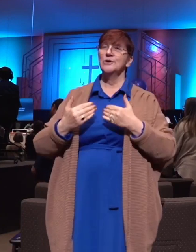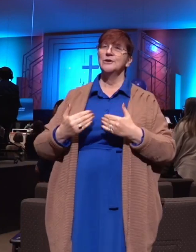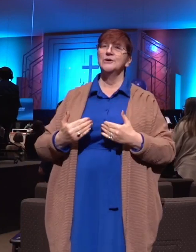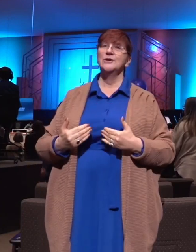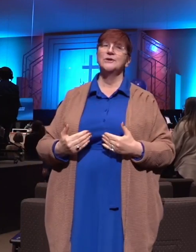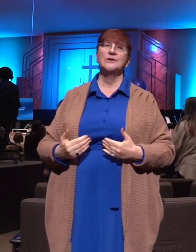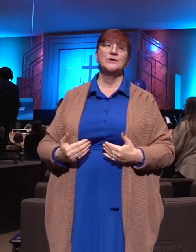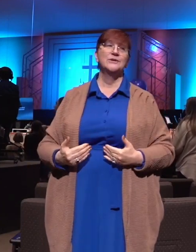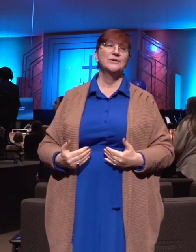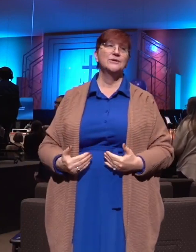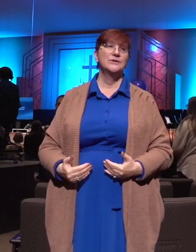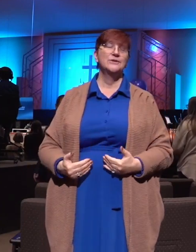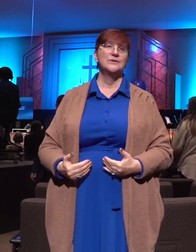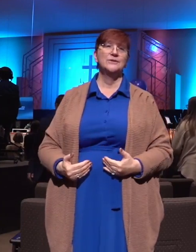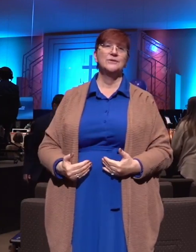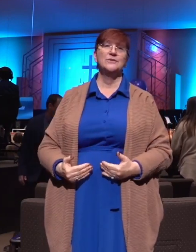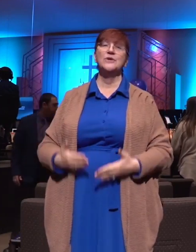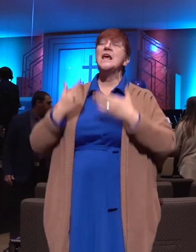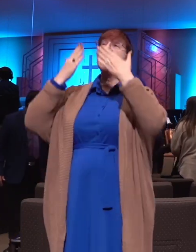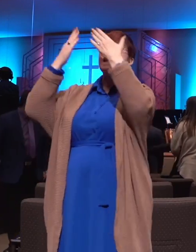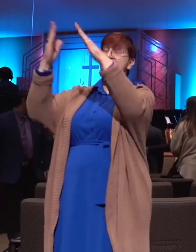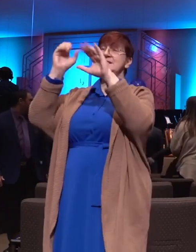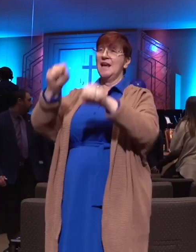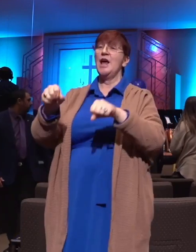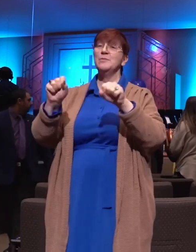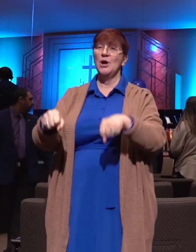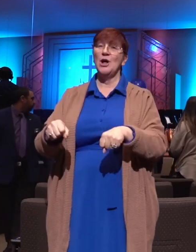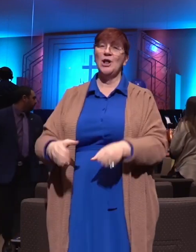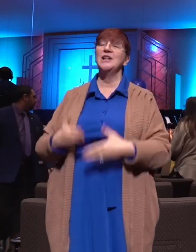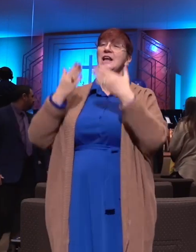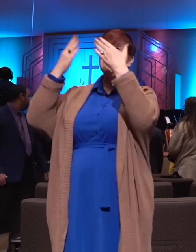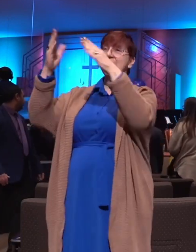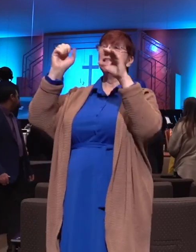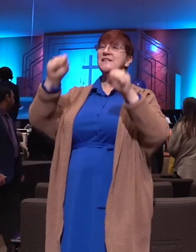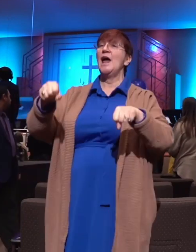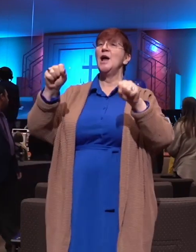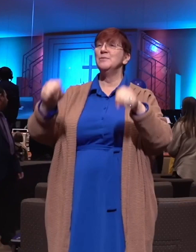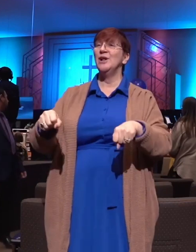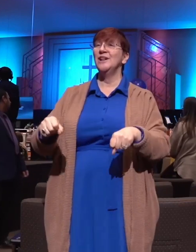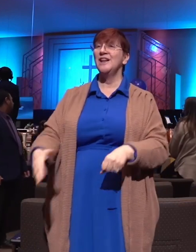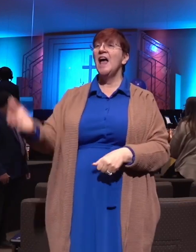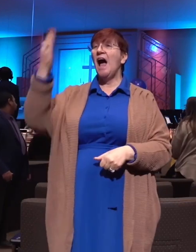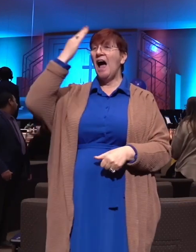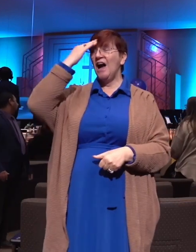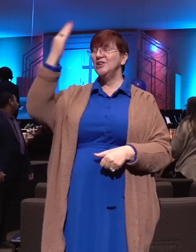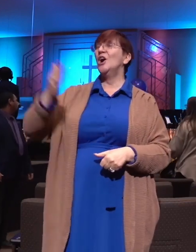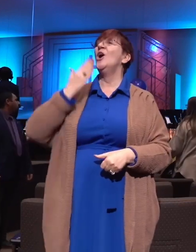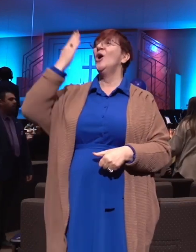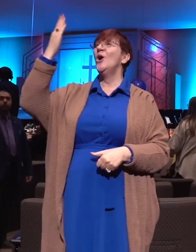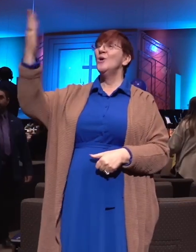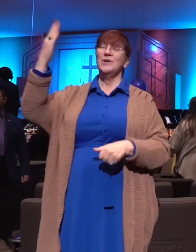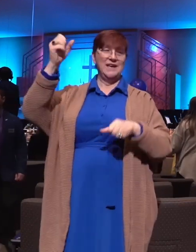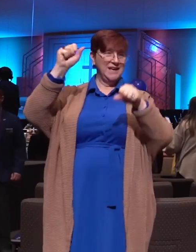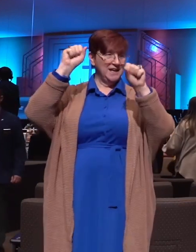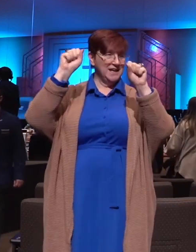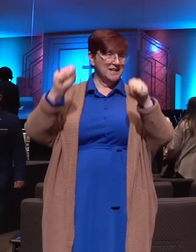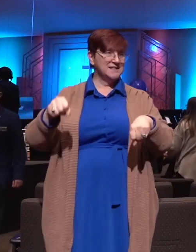sing it again ready he's able he's able i know he's